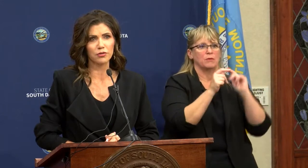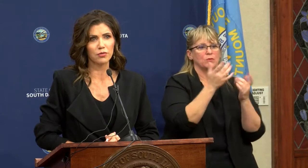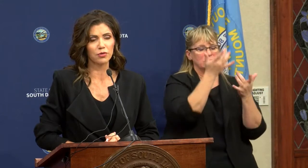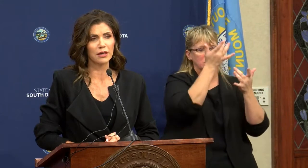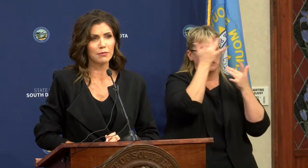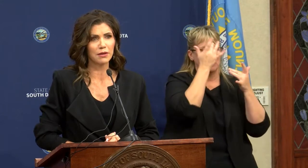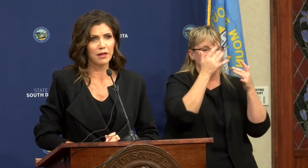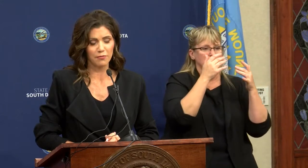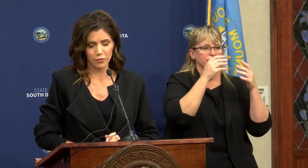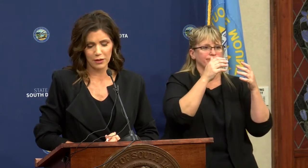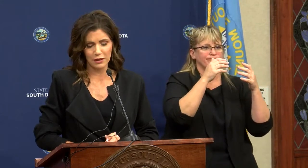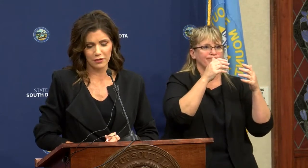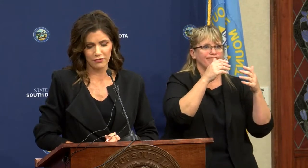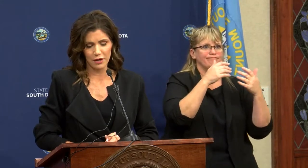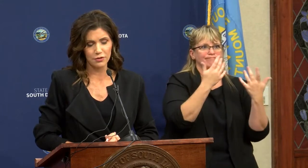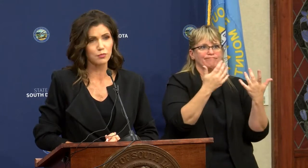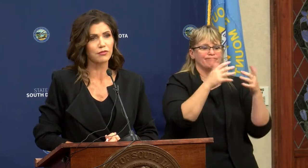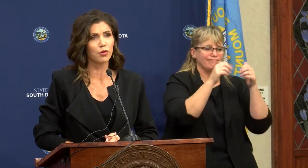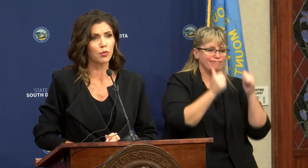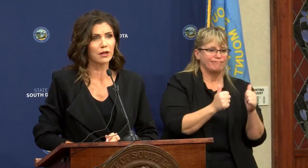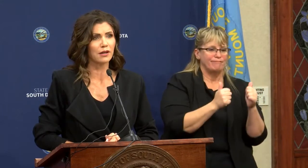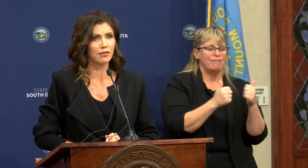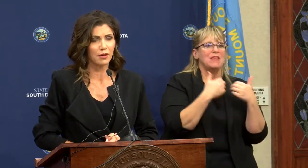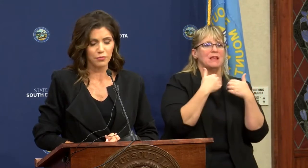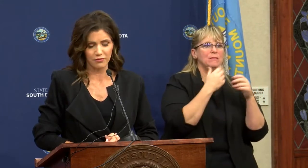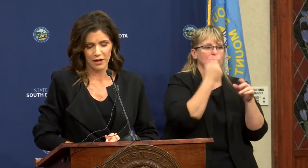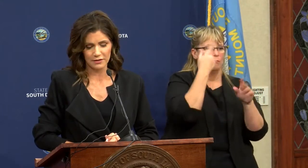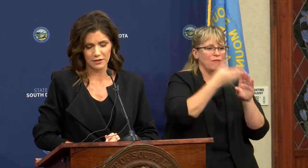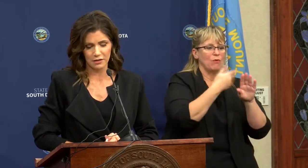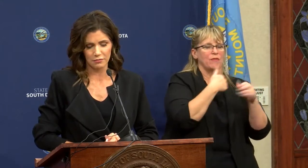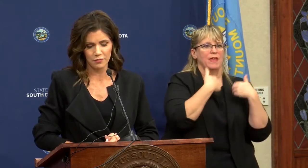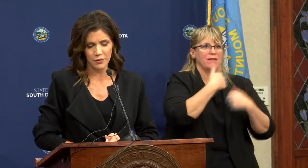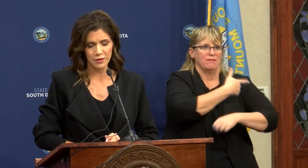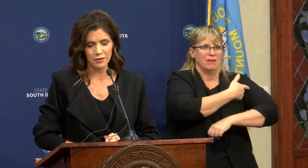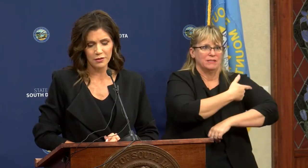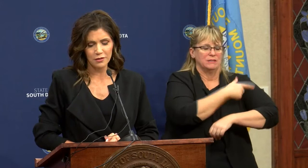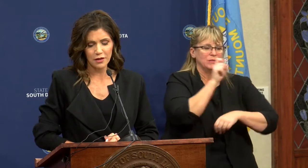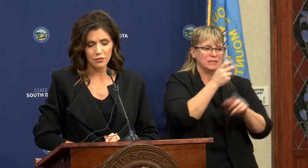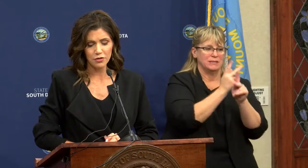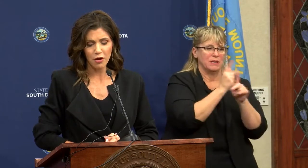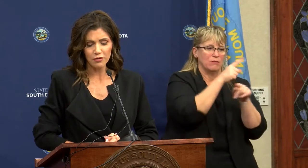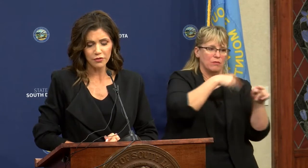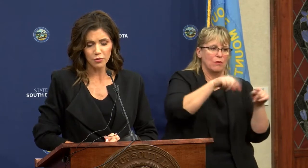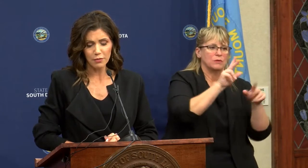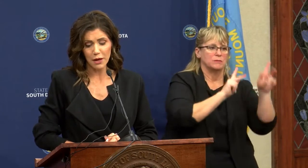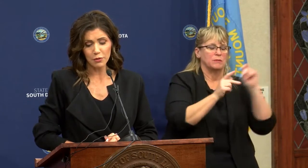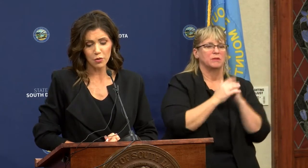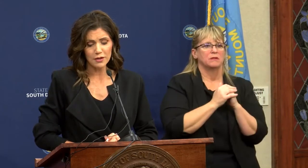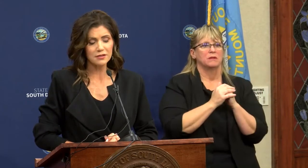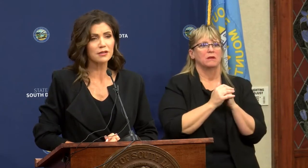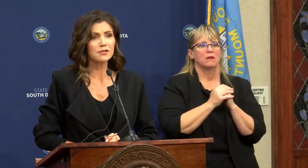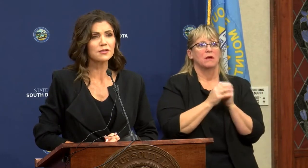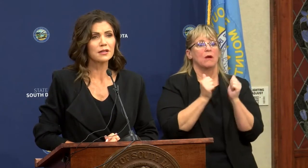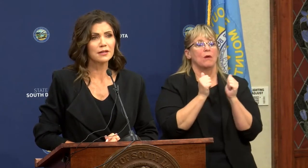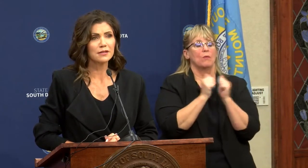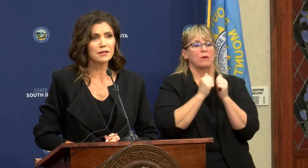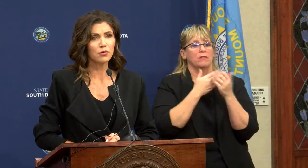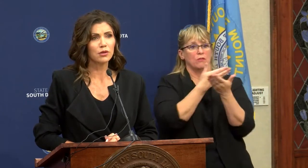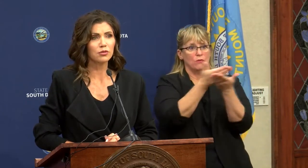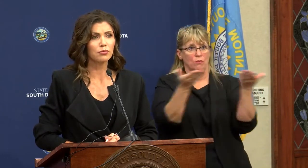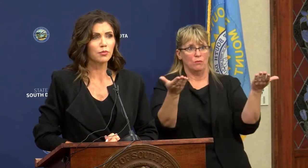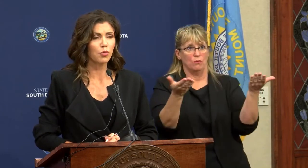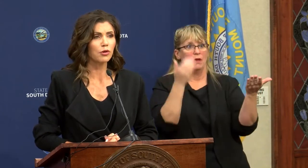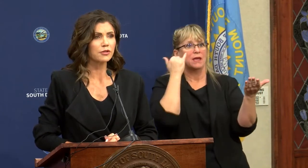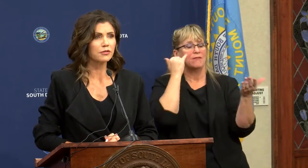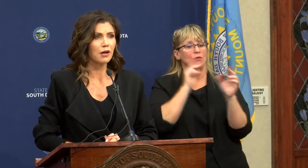ensure that we're keeping them from getting the virus before we can get them the vaccine. Now to all of you, my request is, is